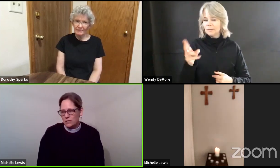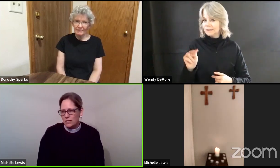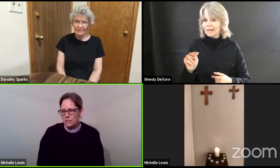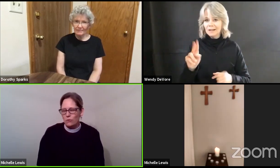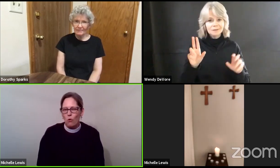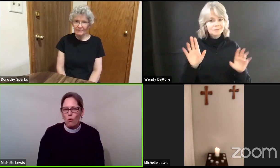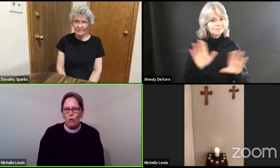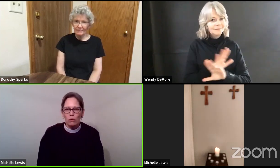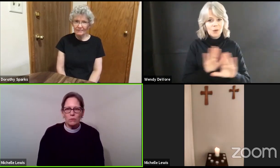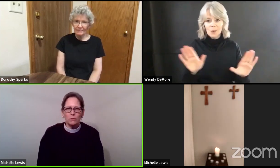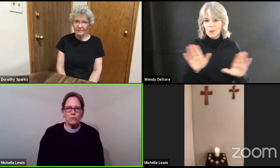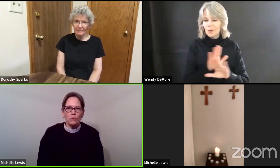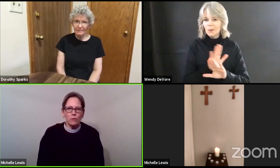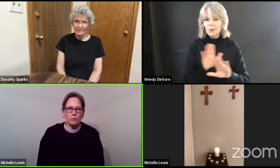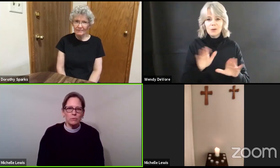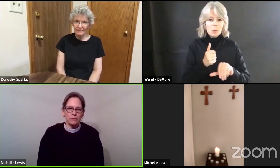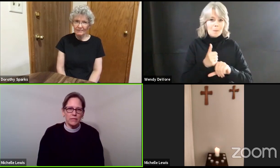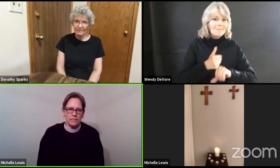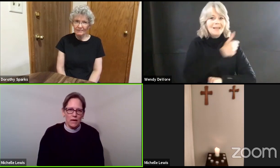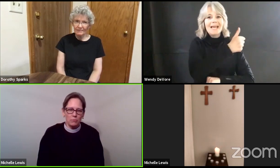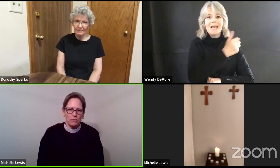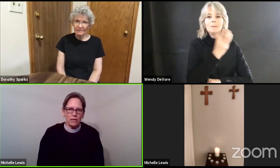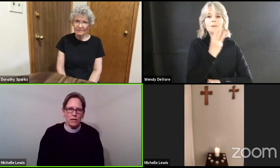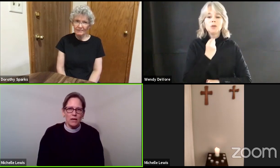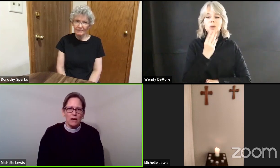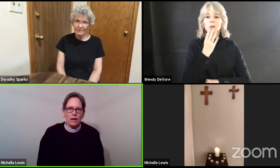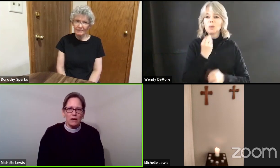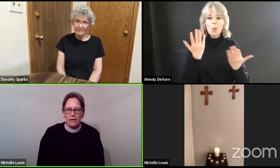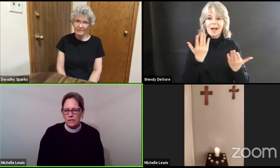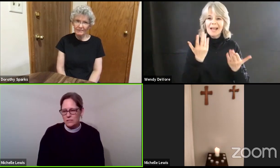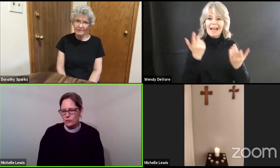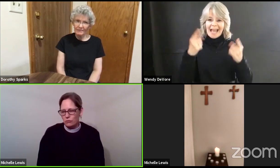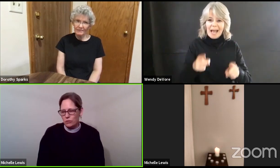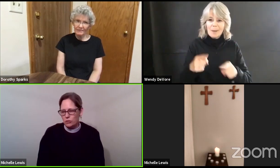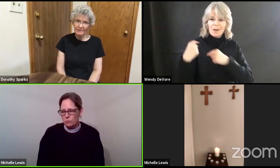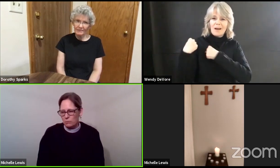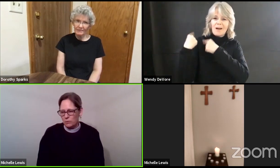led to horrible, horrible things happening against Jewish people.